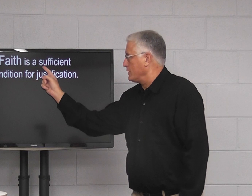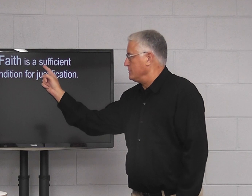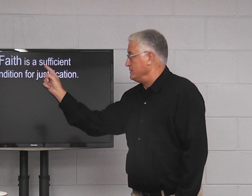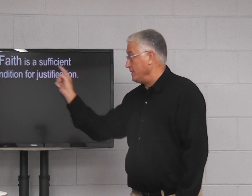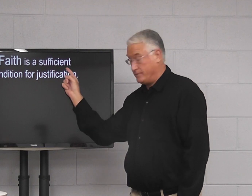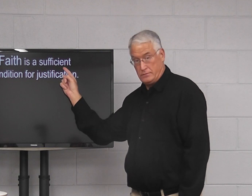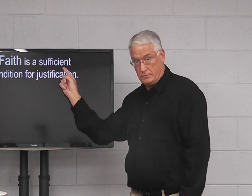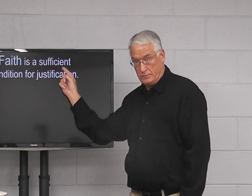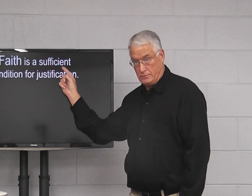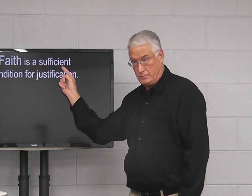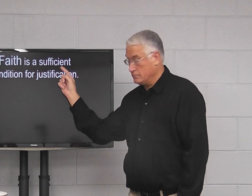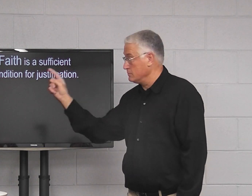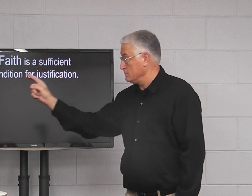sufficient.